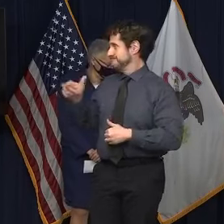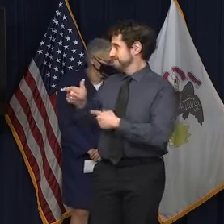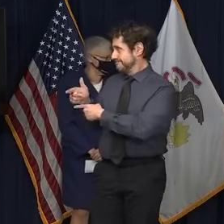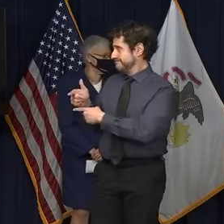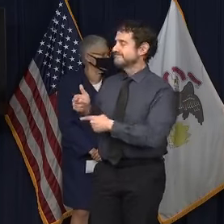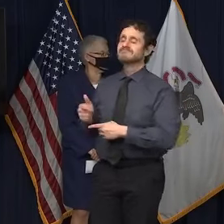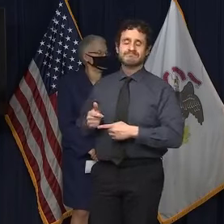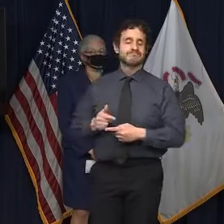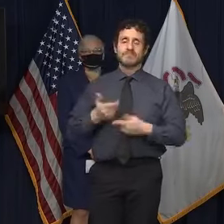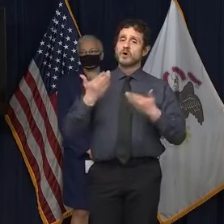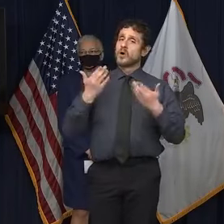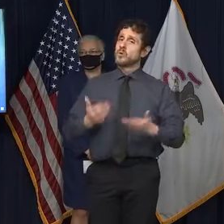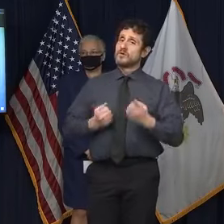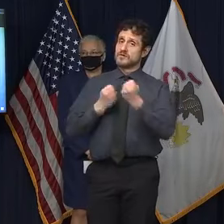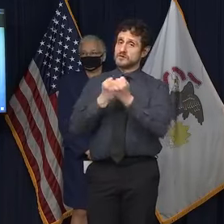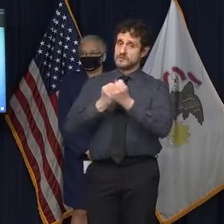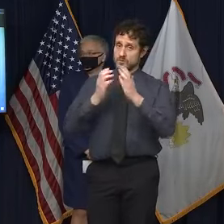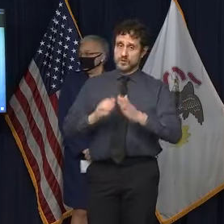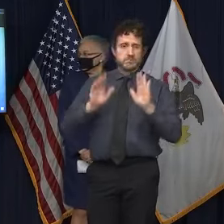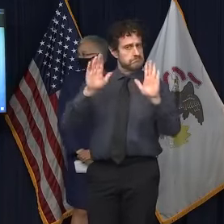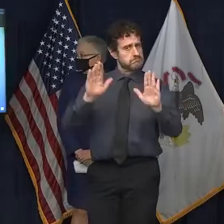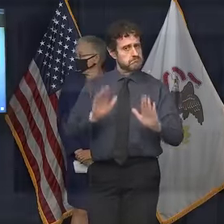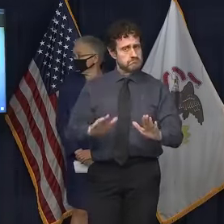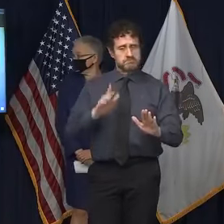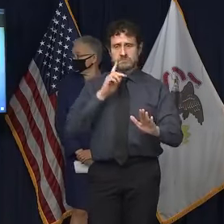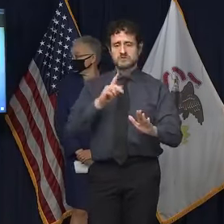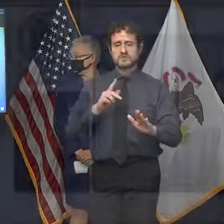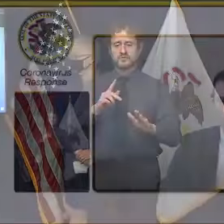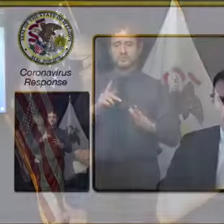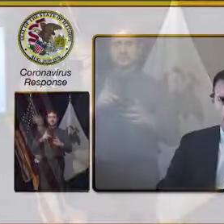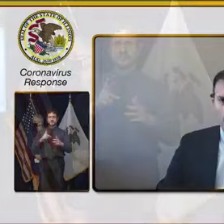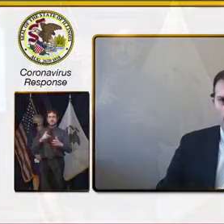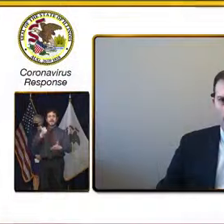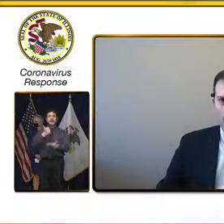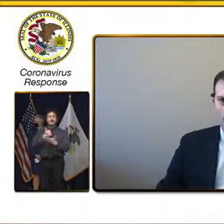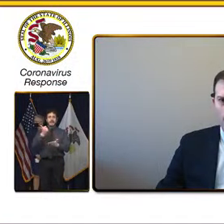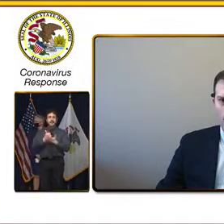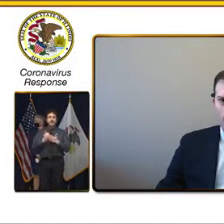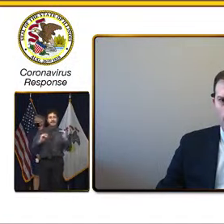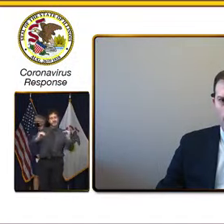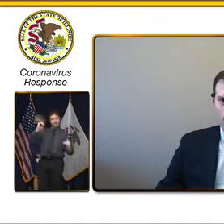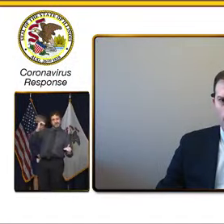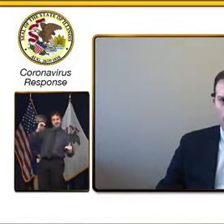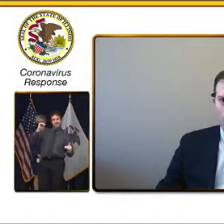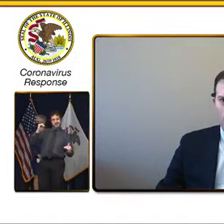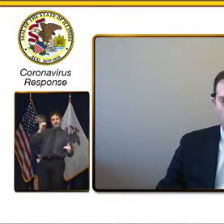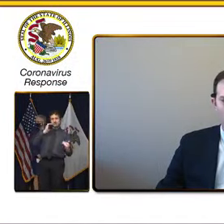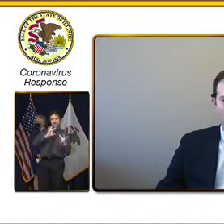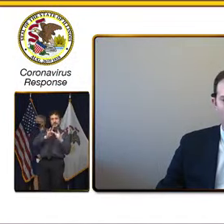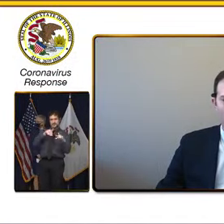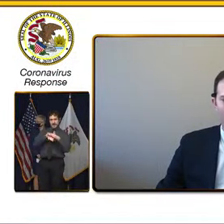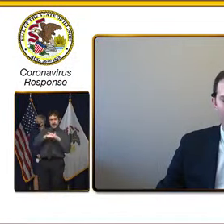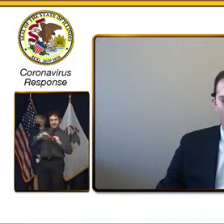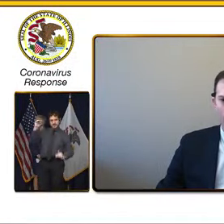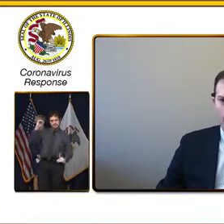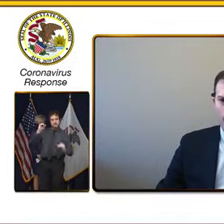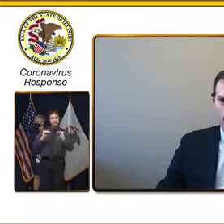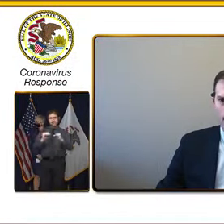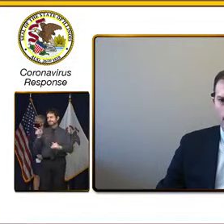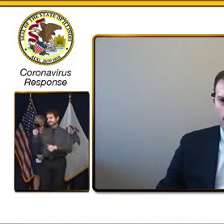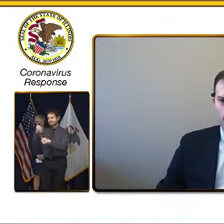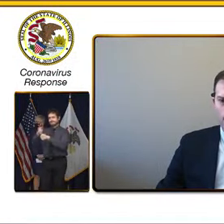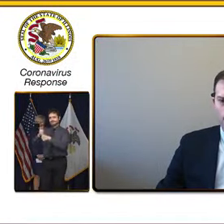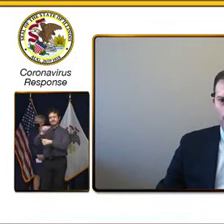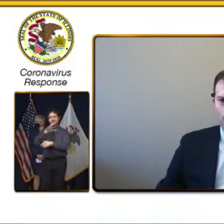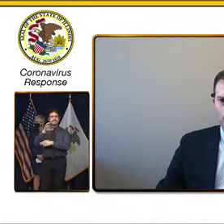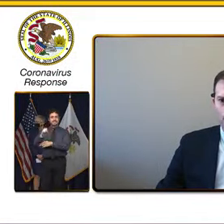ally in the battle to destroy the gap in the digital divide. And that's the CEO of